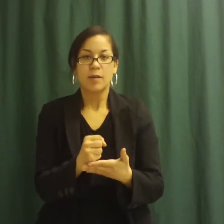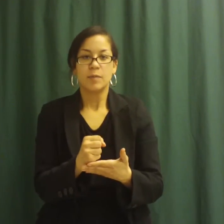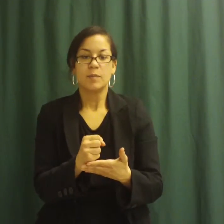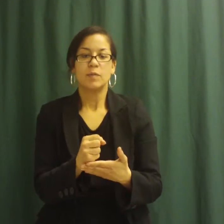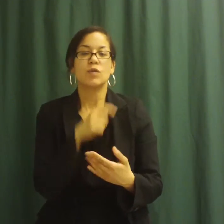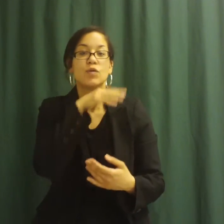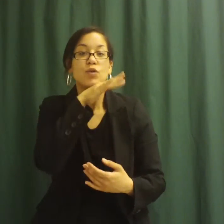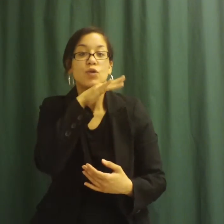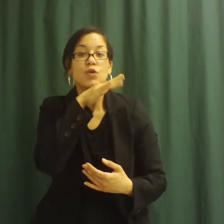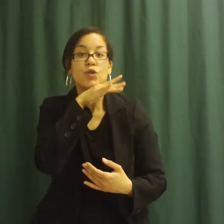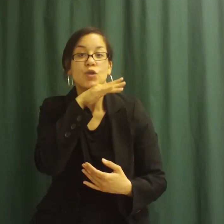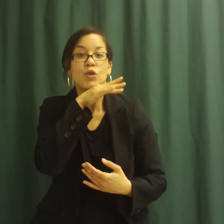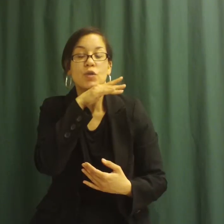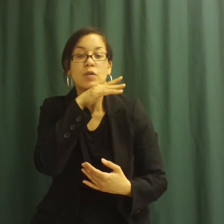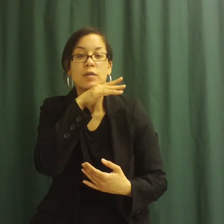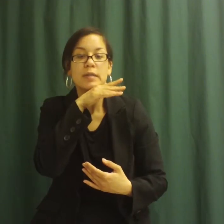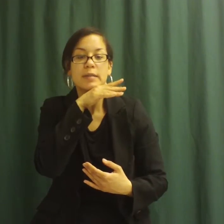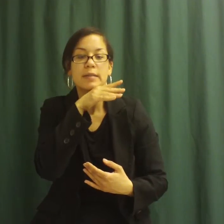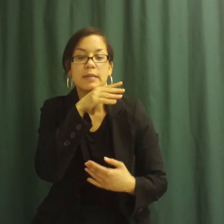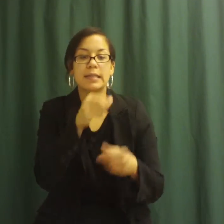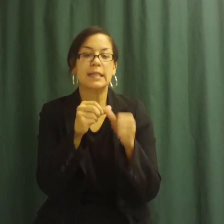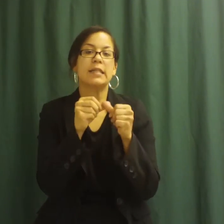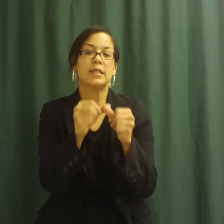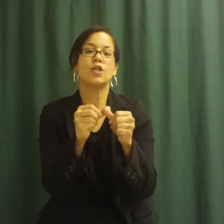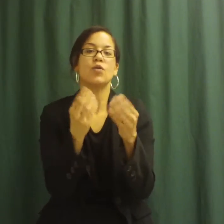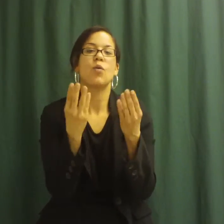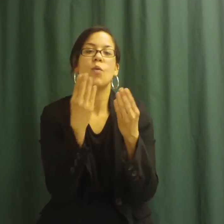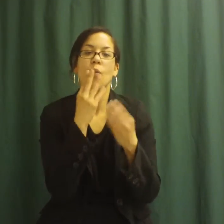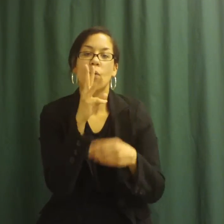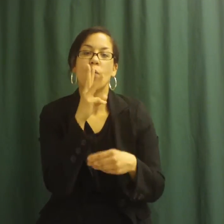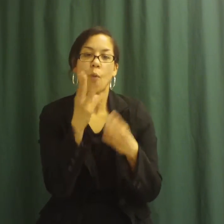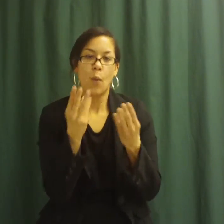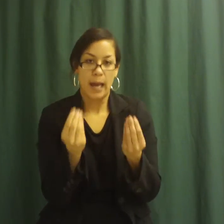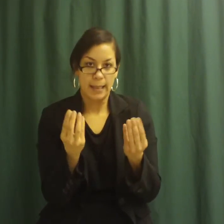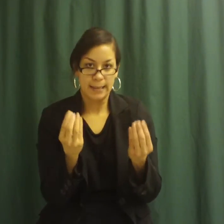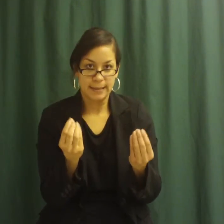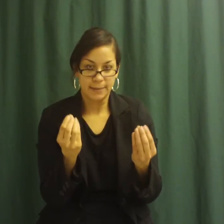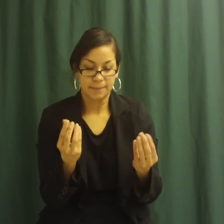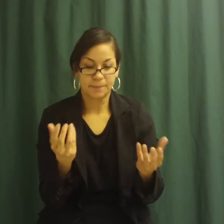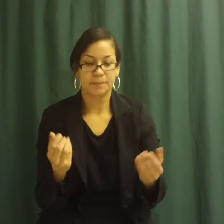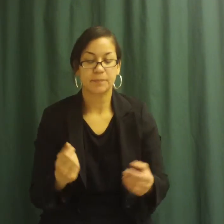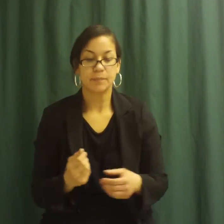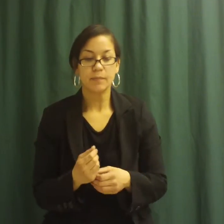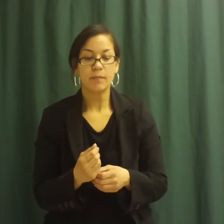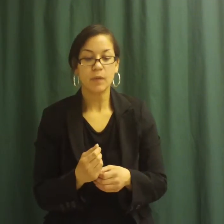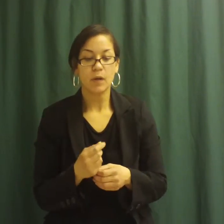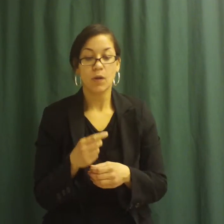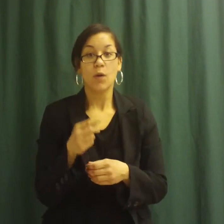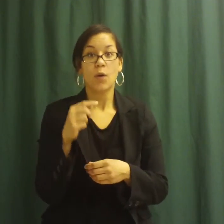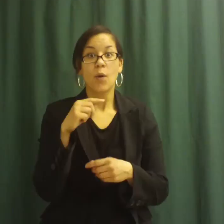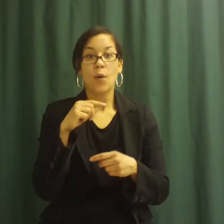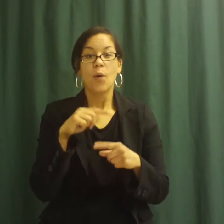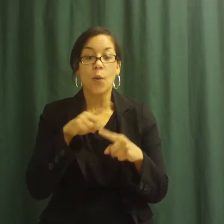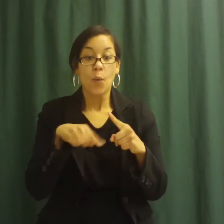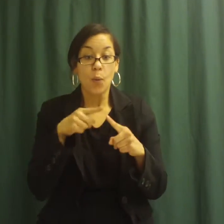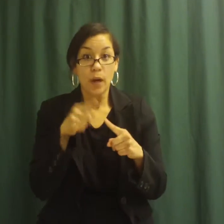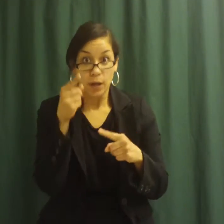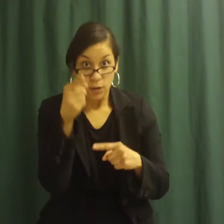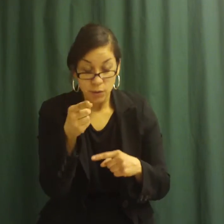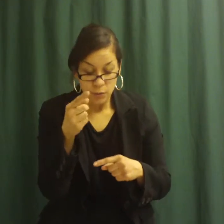As soon as shoots appear, take the box out of the bag and put it in a warm light place.